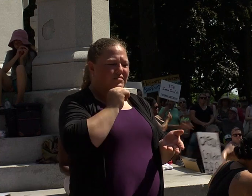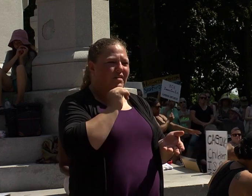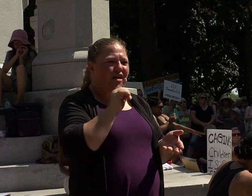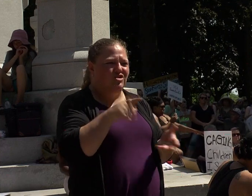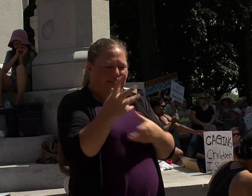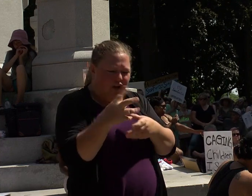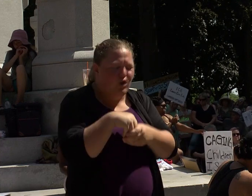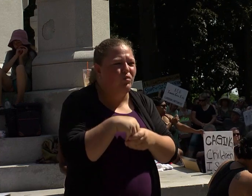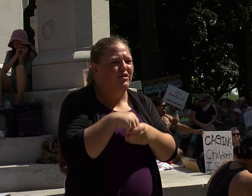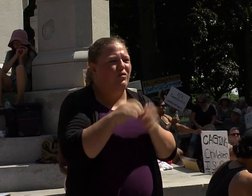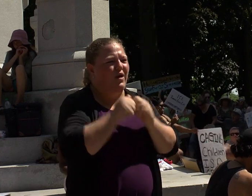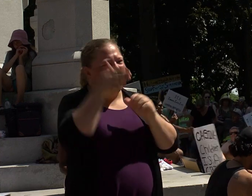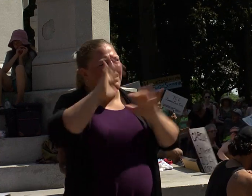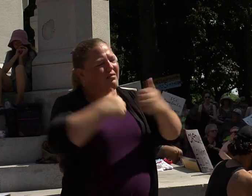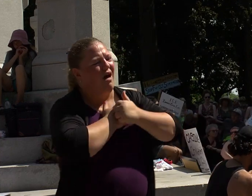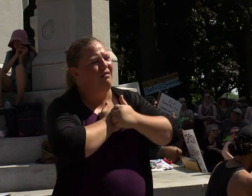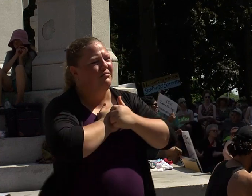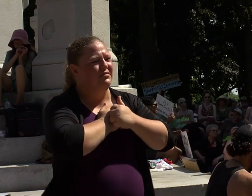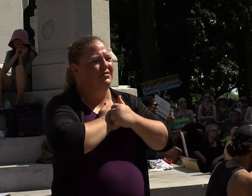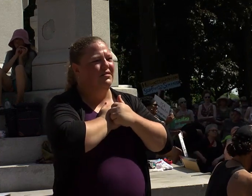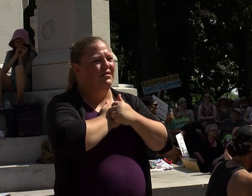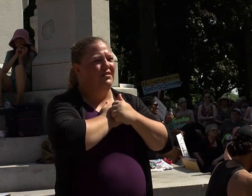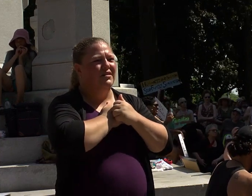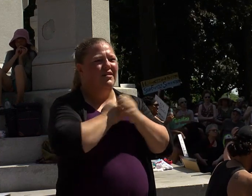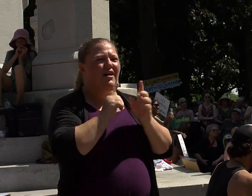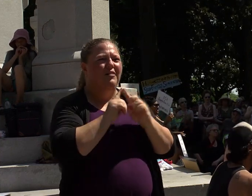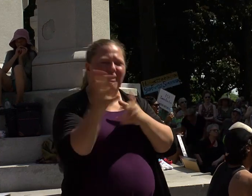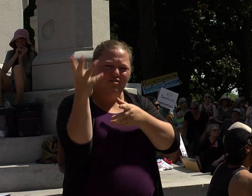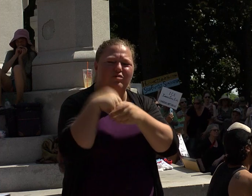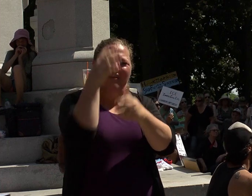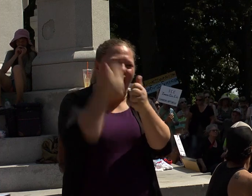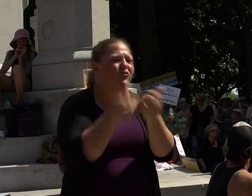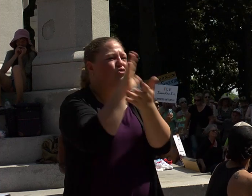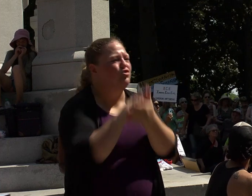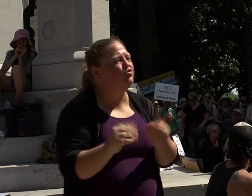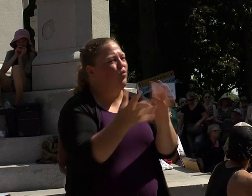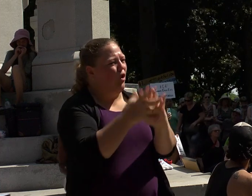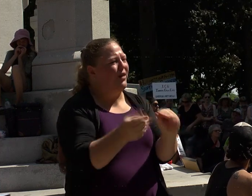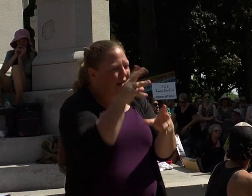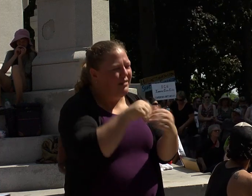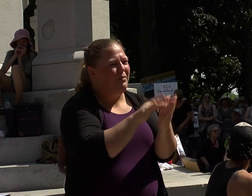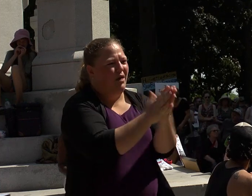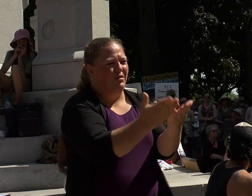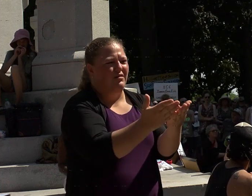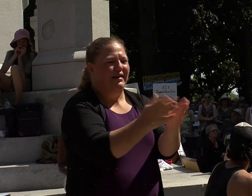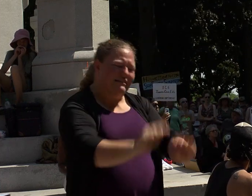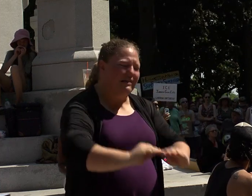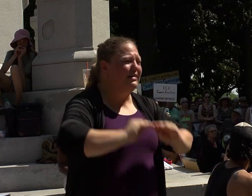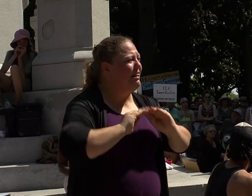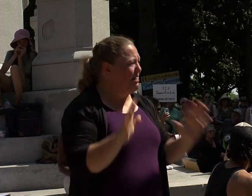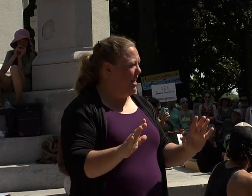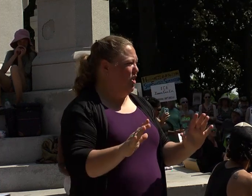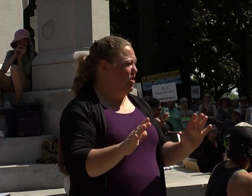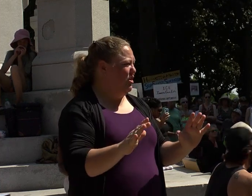included in God's love but in every one of the stories it's made clear that you